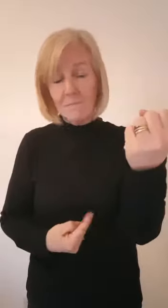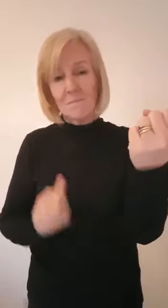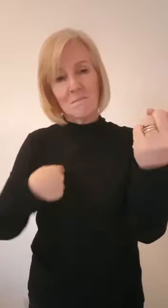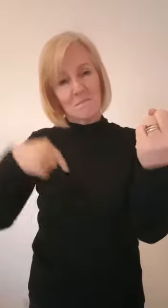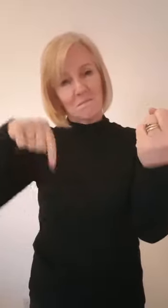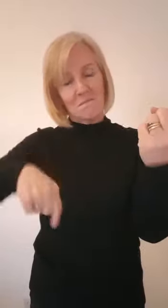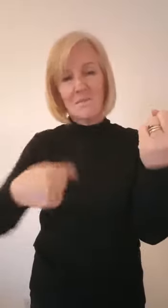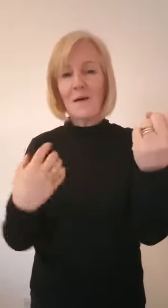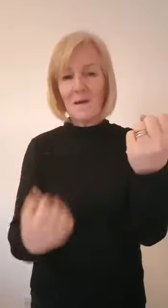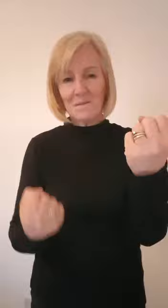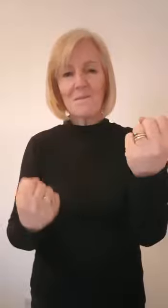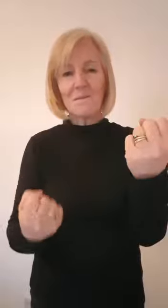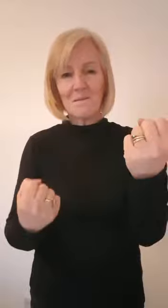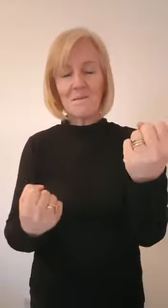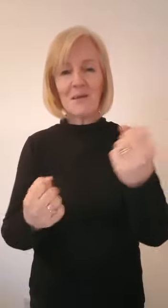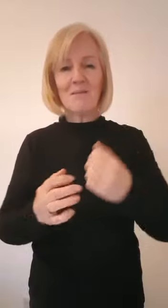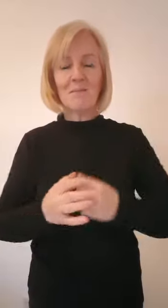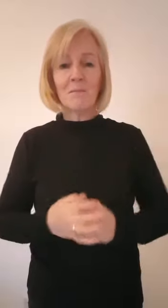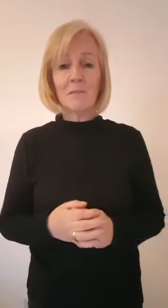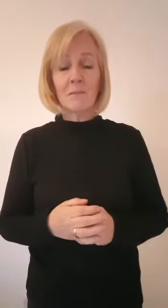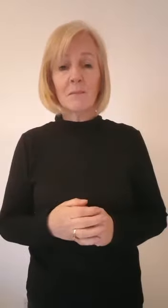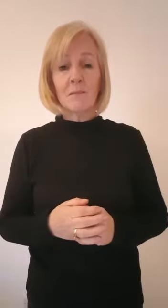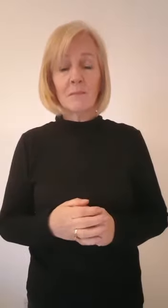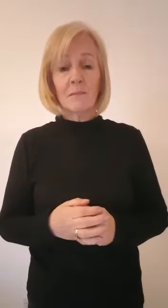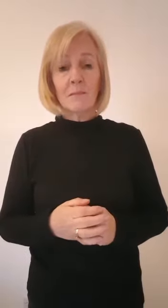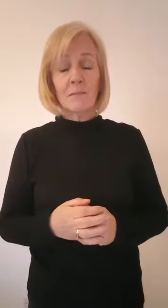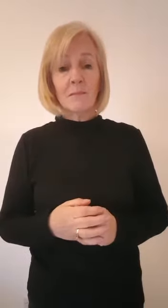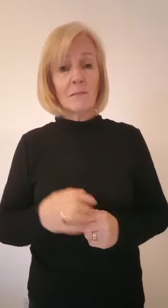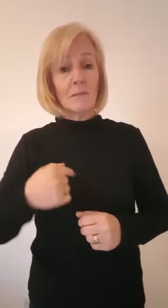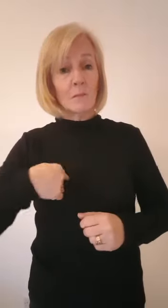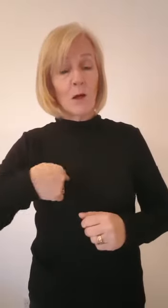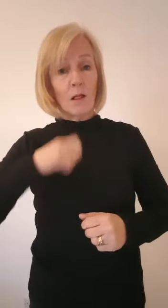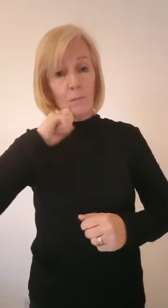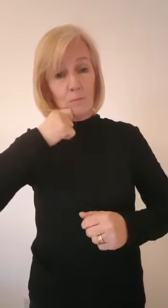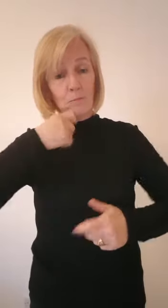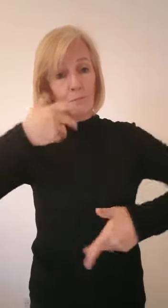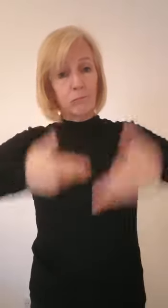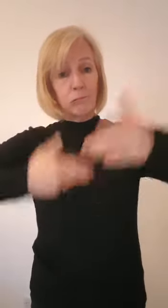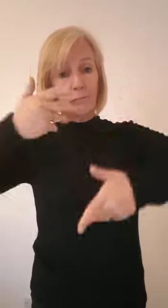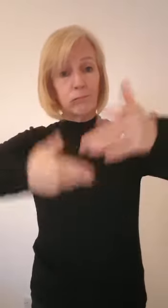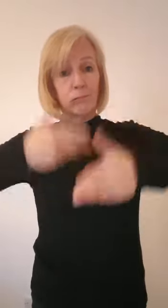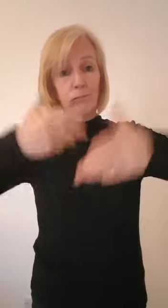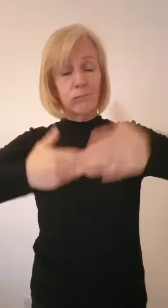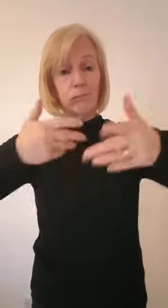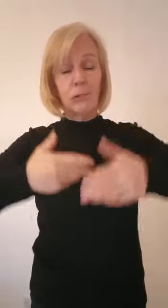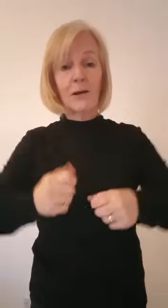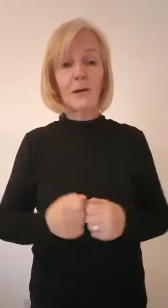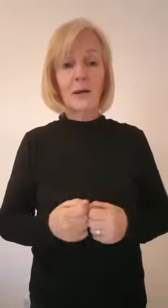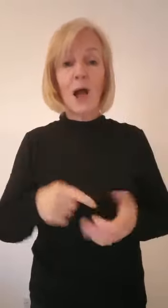I'll be interpreting the play on Thursday the 19th of May.